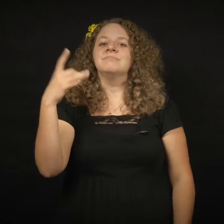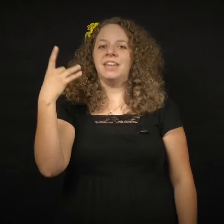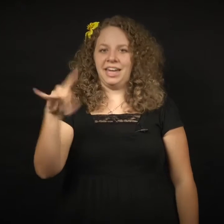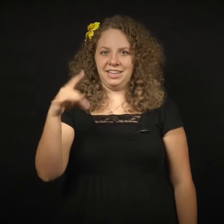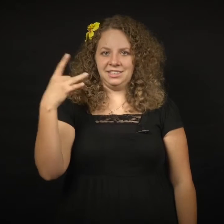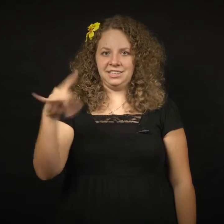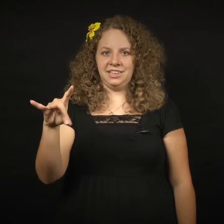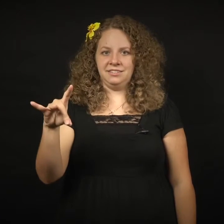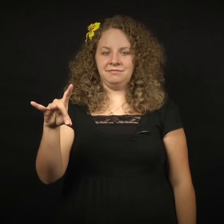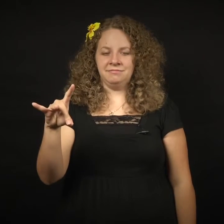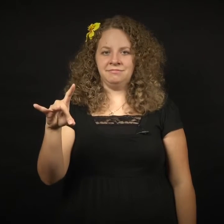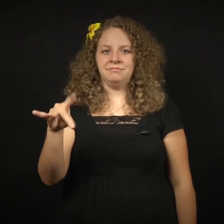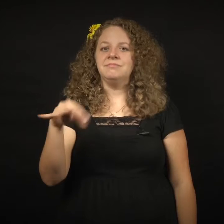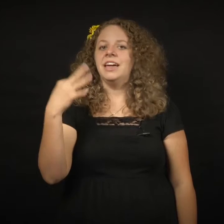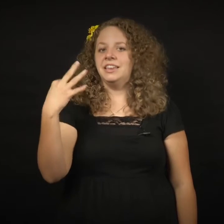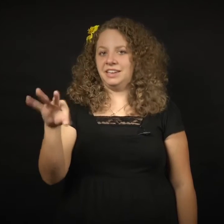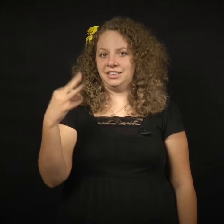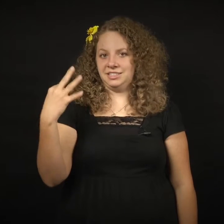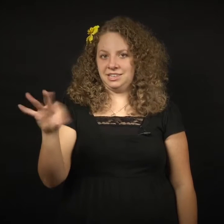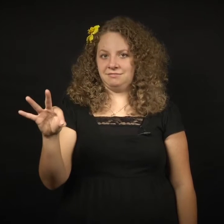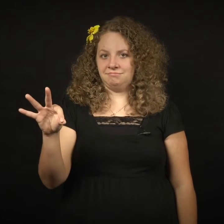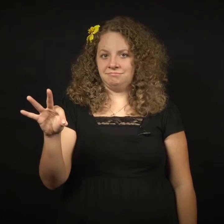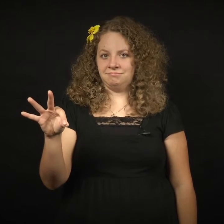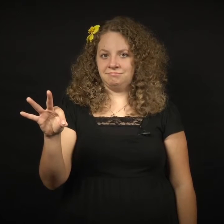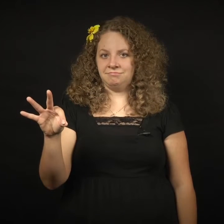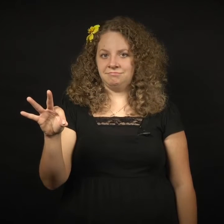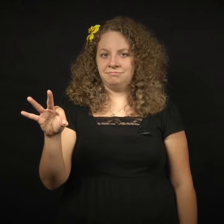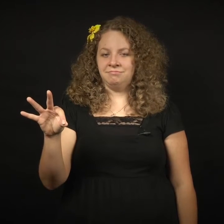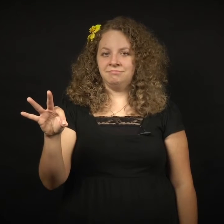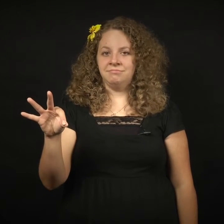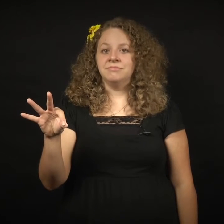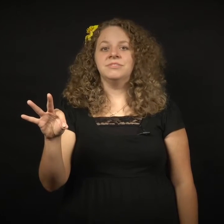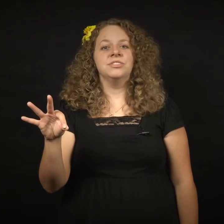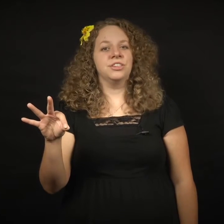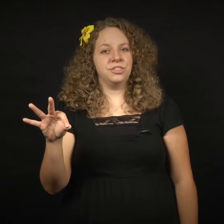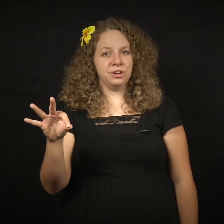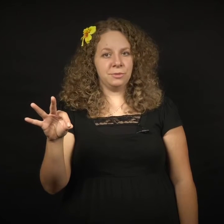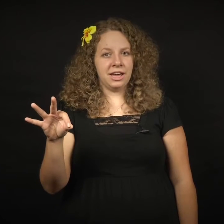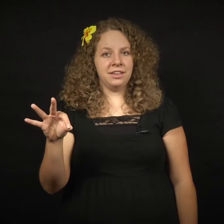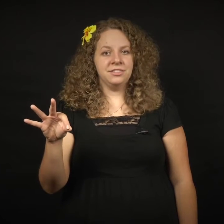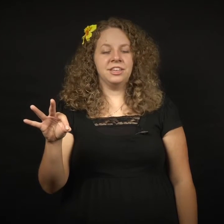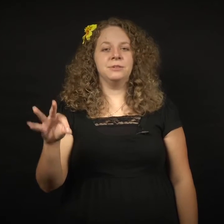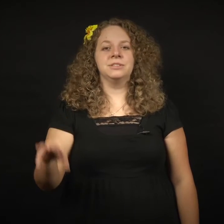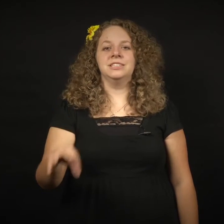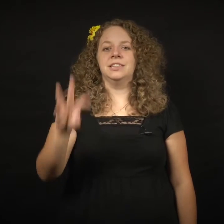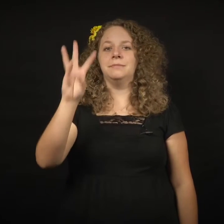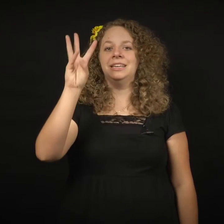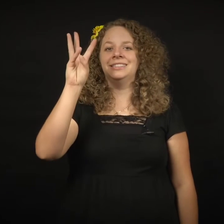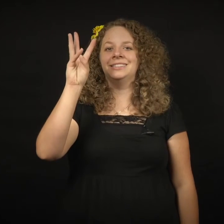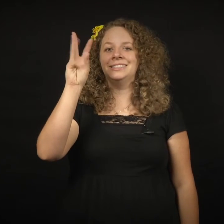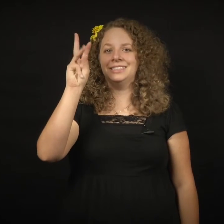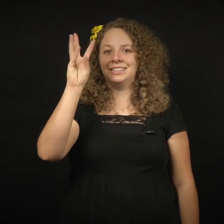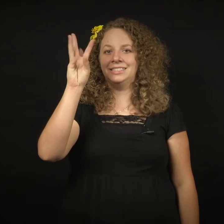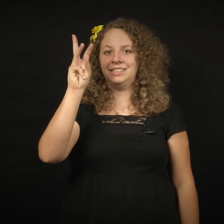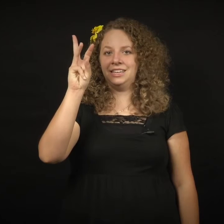18, and 19. The third way that you will see them is 16,